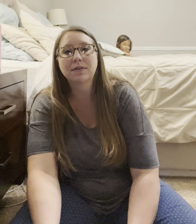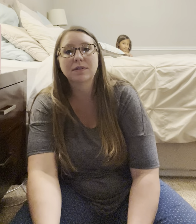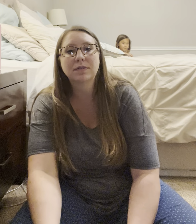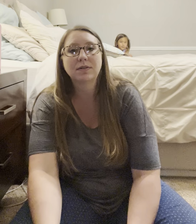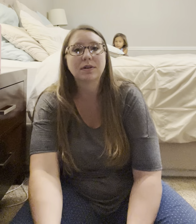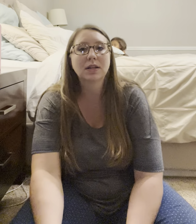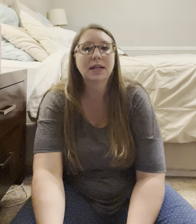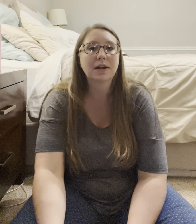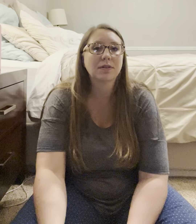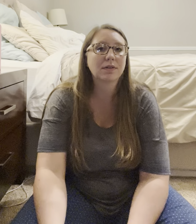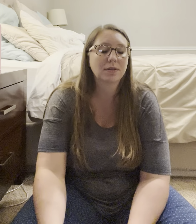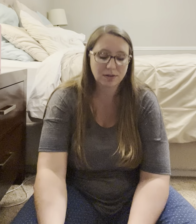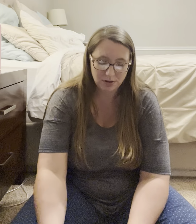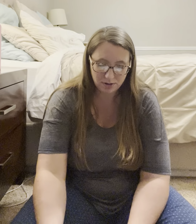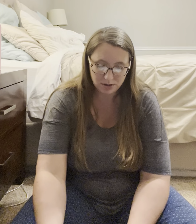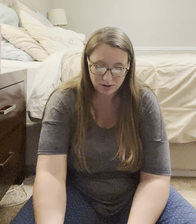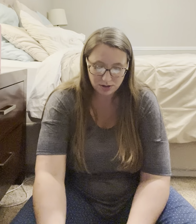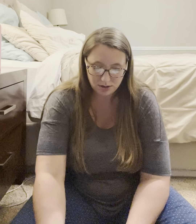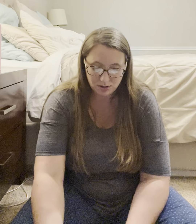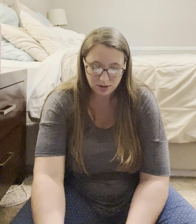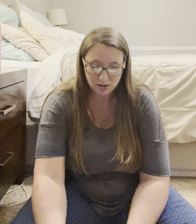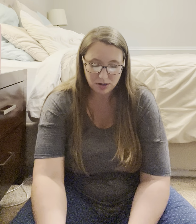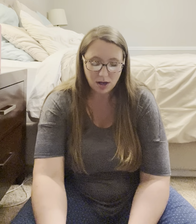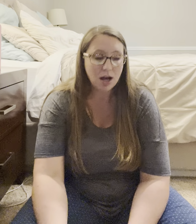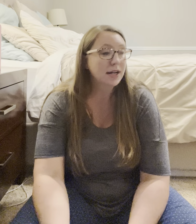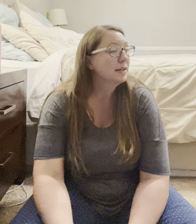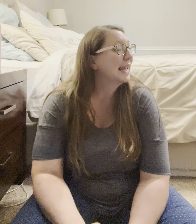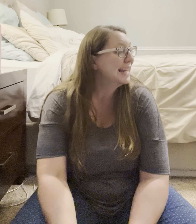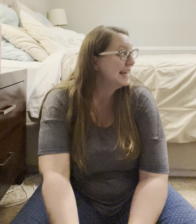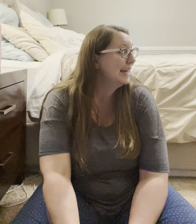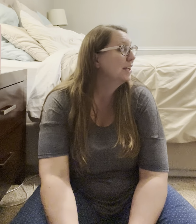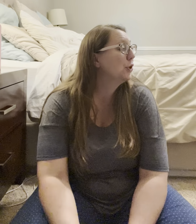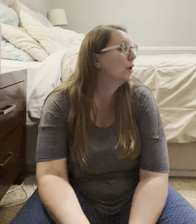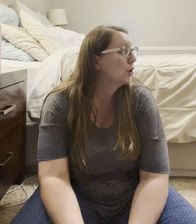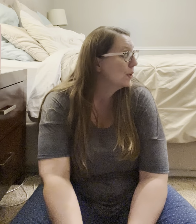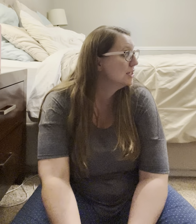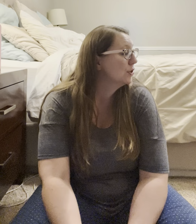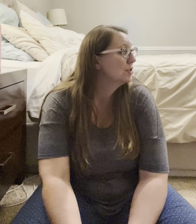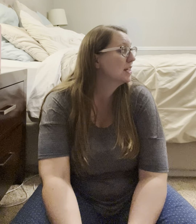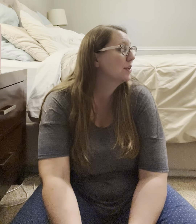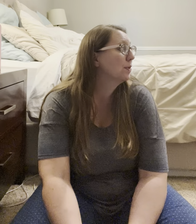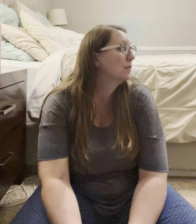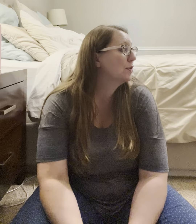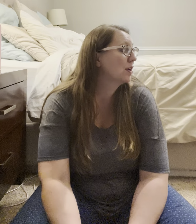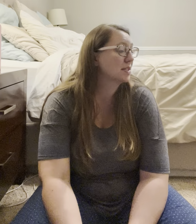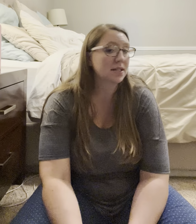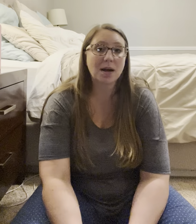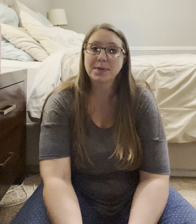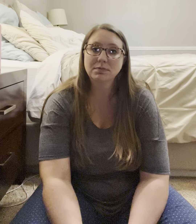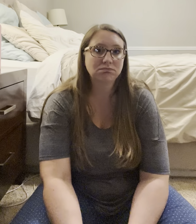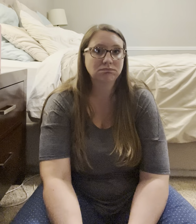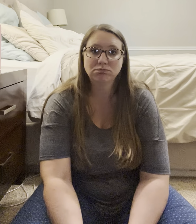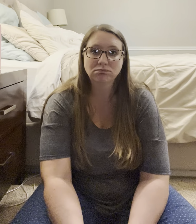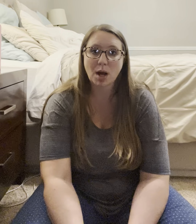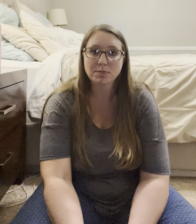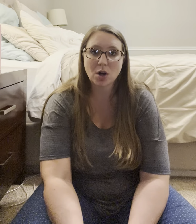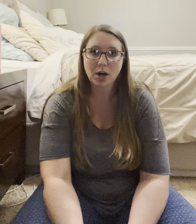lay baby. You are going to go to the other room if you do not stop. I'm sorry.